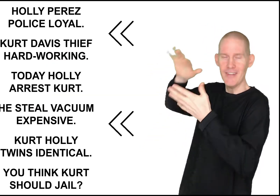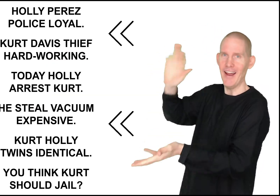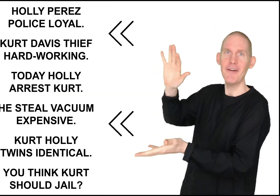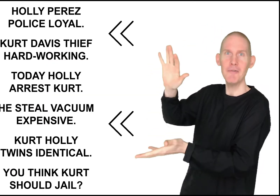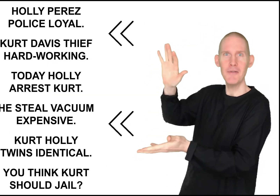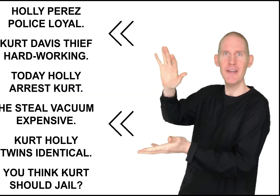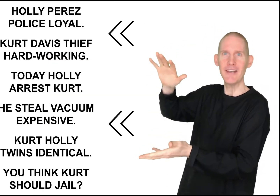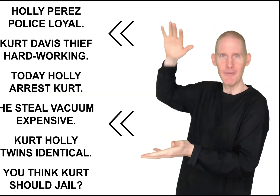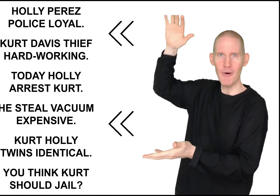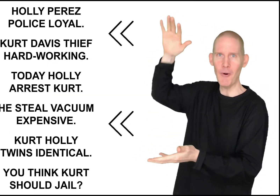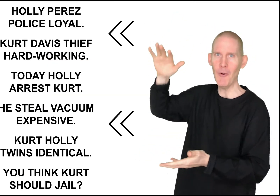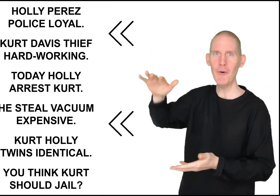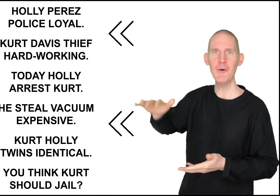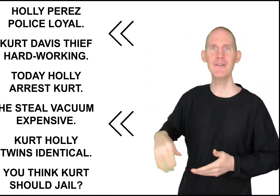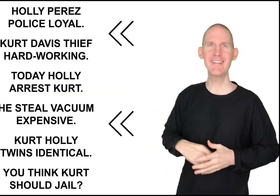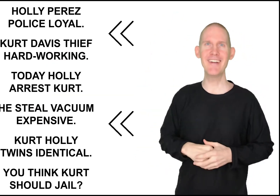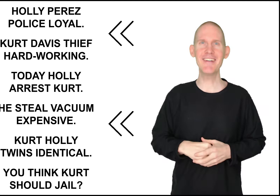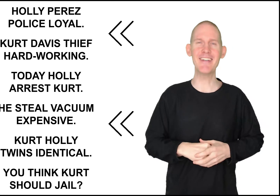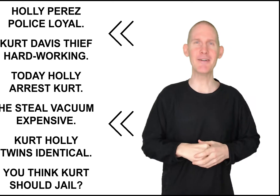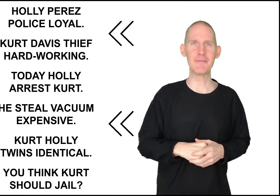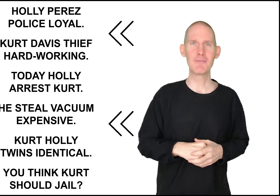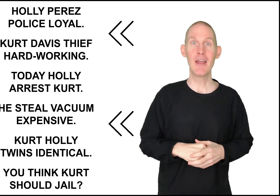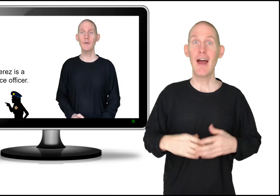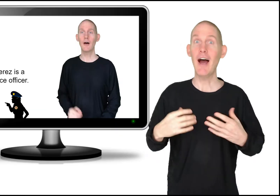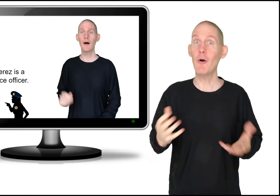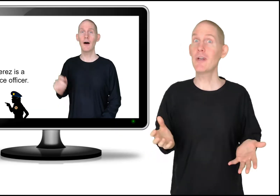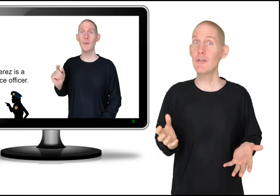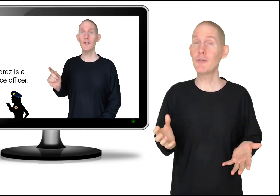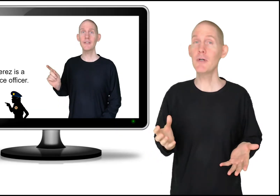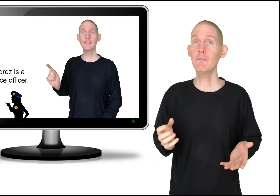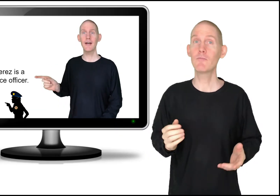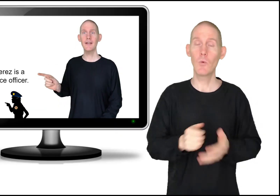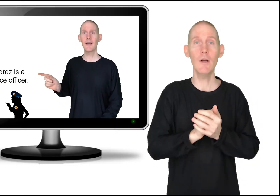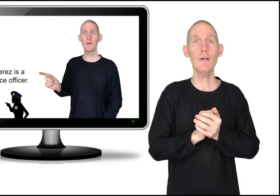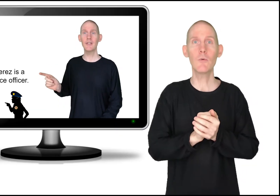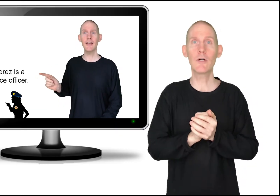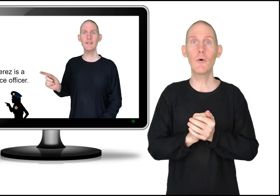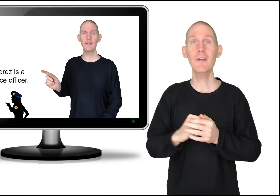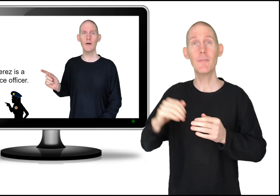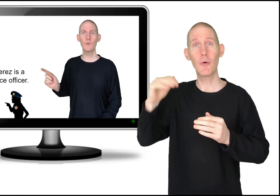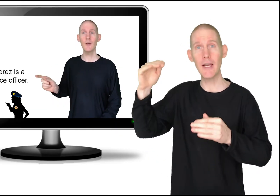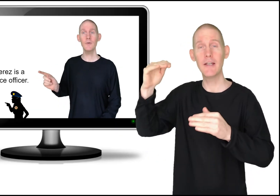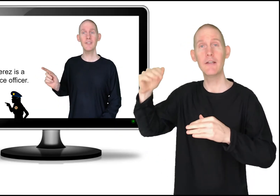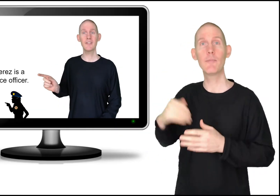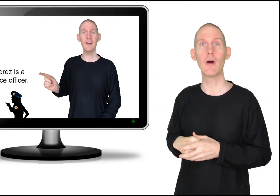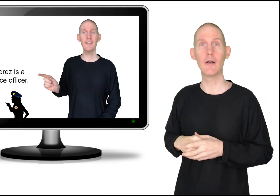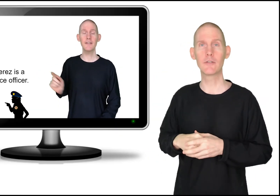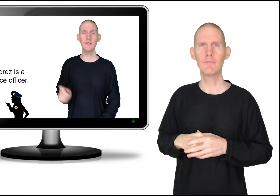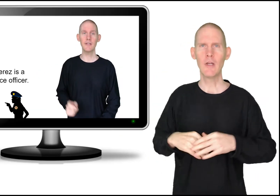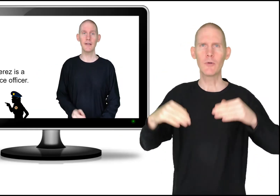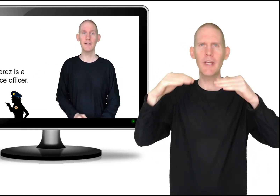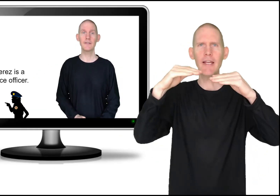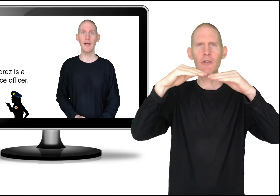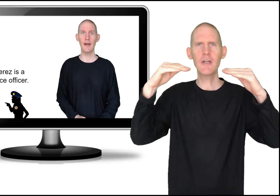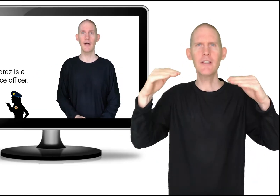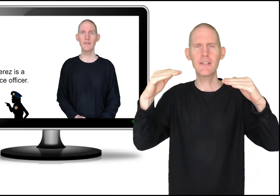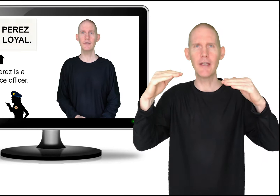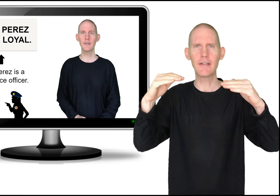everything, the whole narrative. How are we going to do it? Well, we're going to break it into parts. We'll take a look at a sentence.